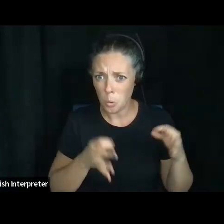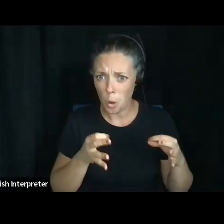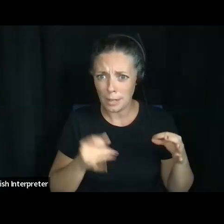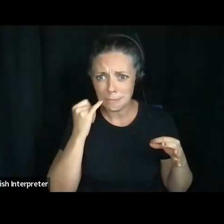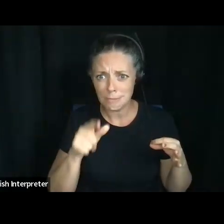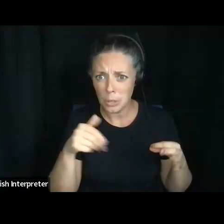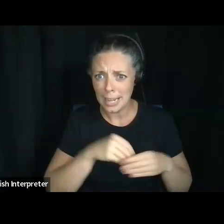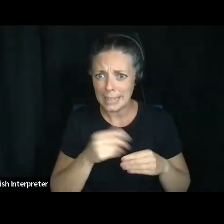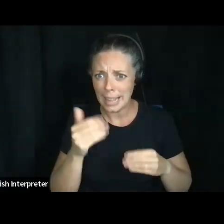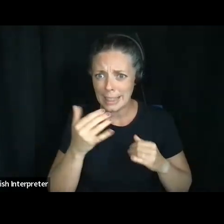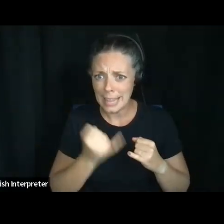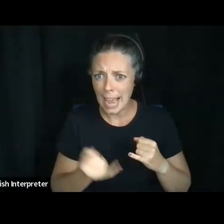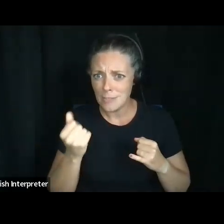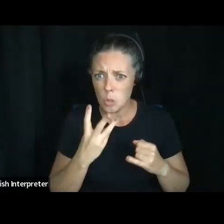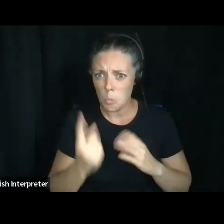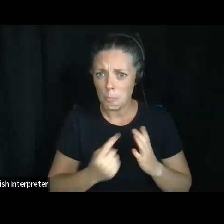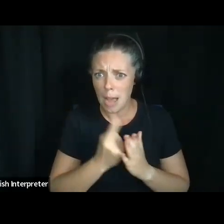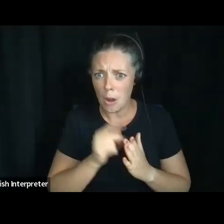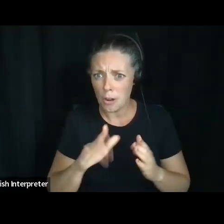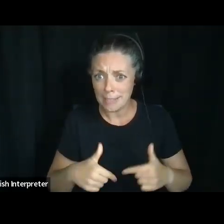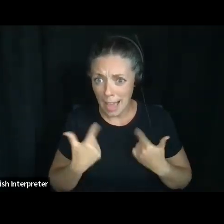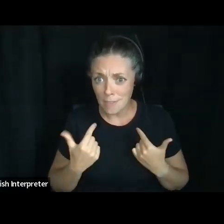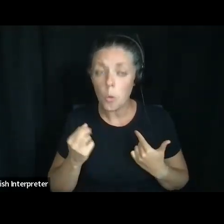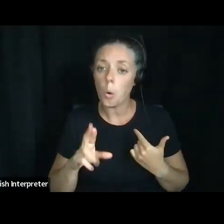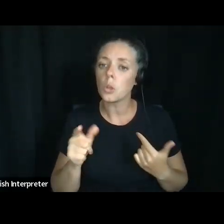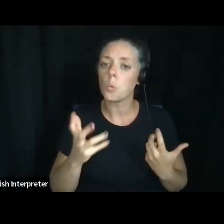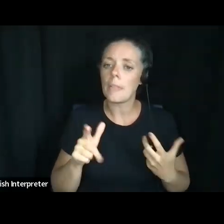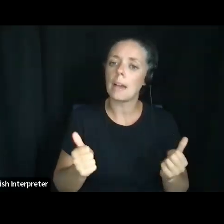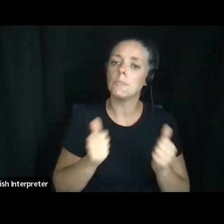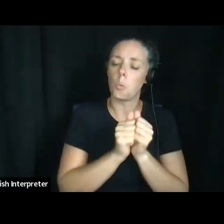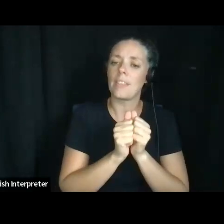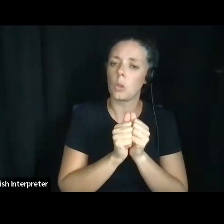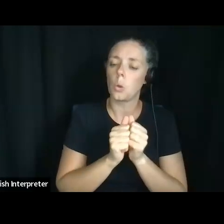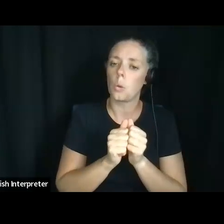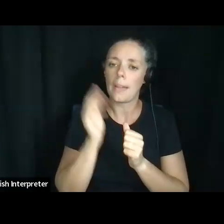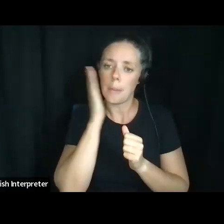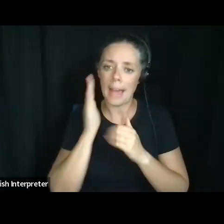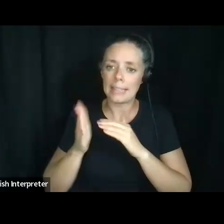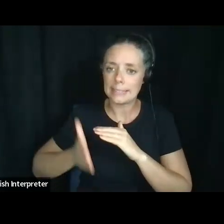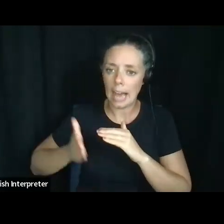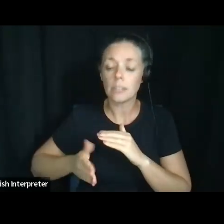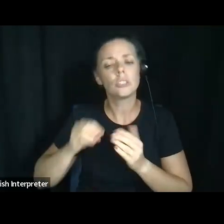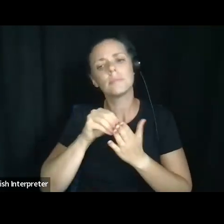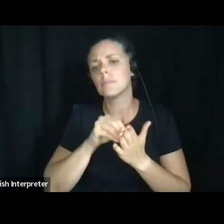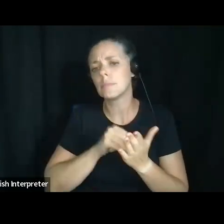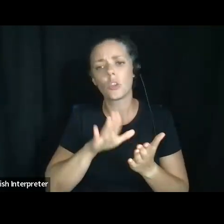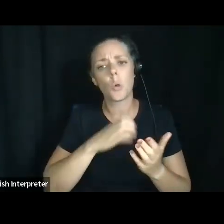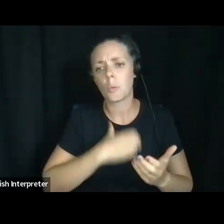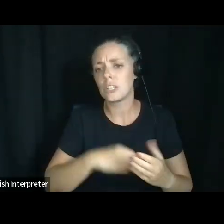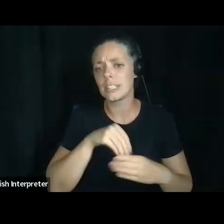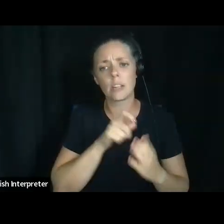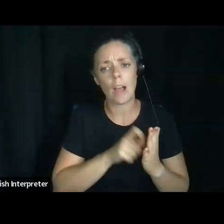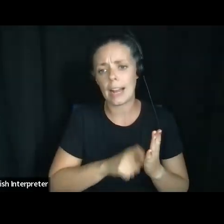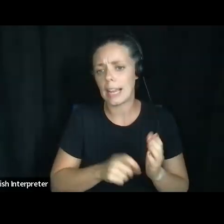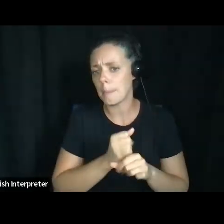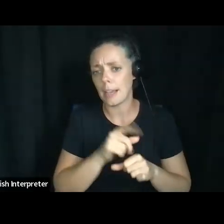last hours of your life, or do you want them with you by your bedside? Put your wishes in writing, just make it easy on everybody. Put your